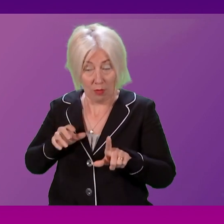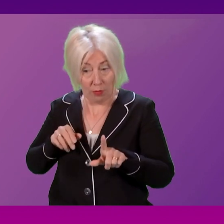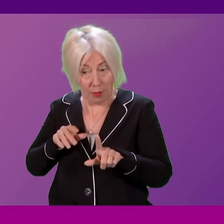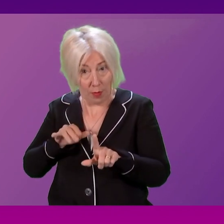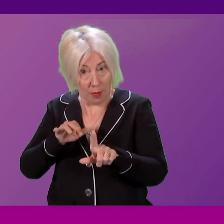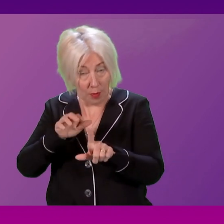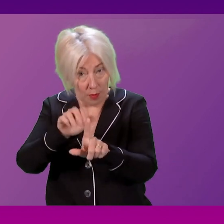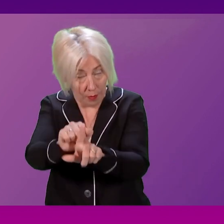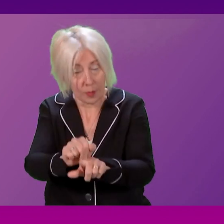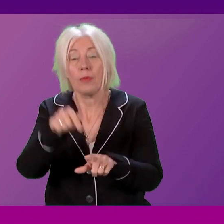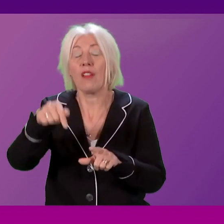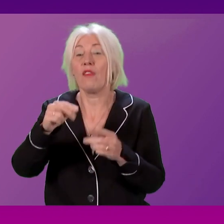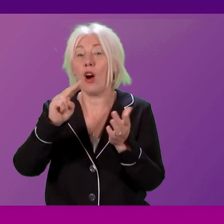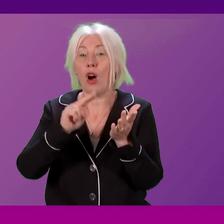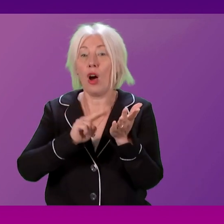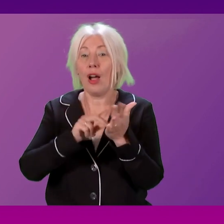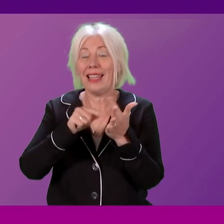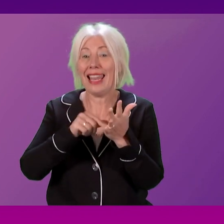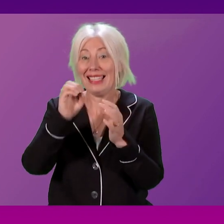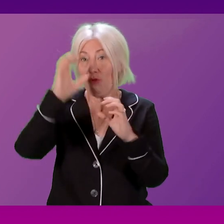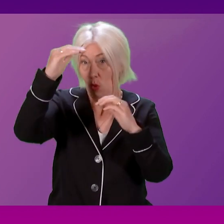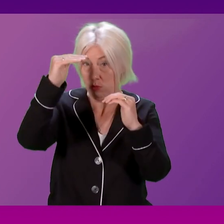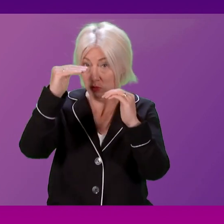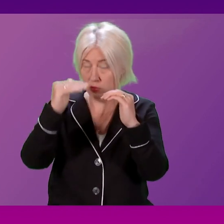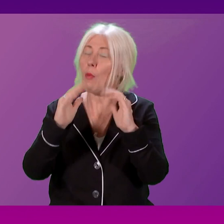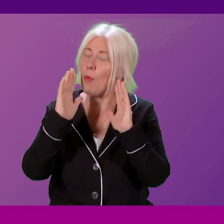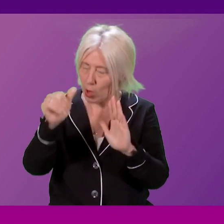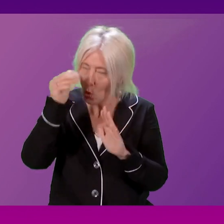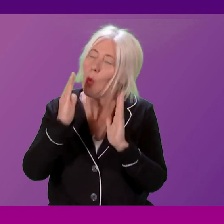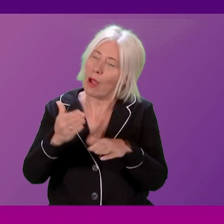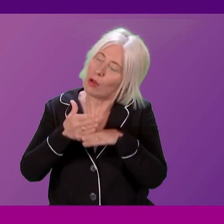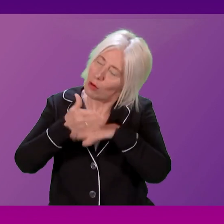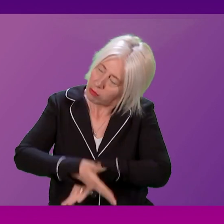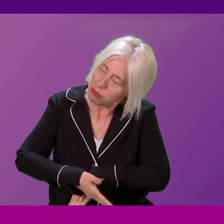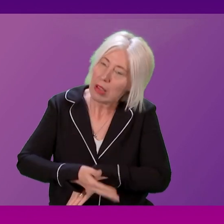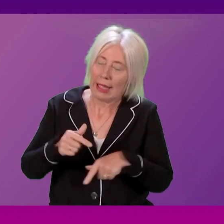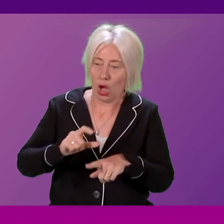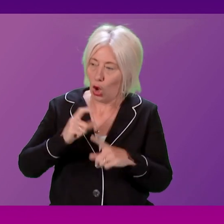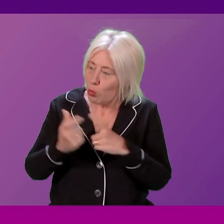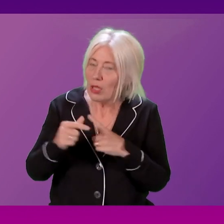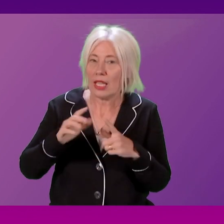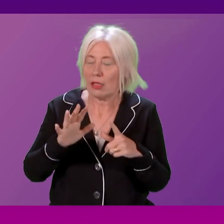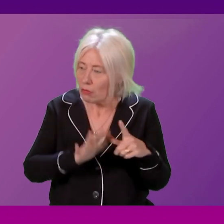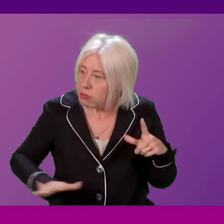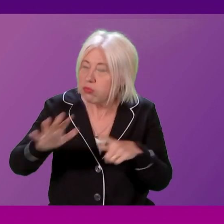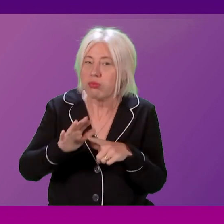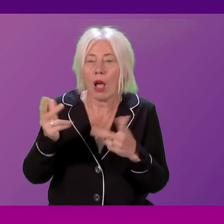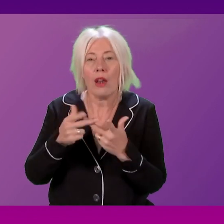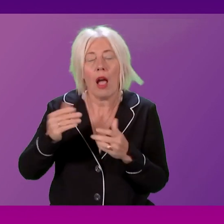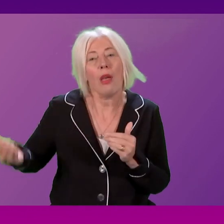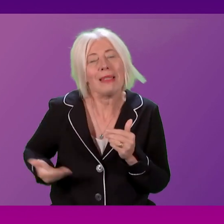though we know more has to be done. We'll continue to work with communities, businesses and international partners towards a net zero future.